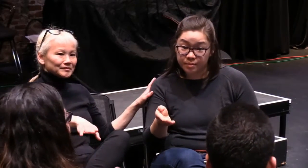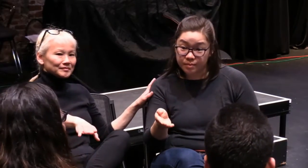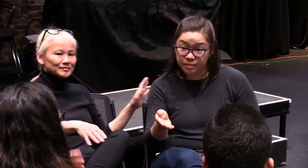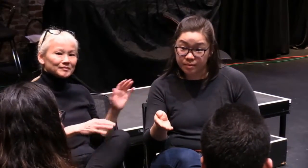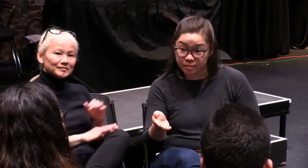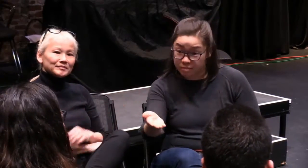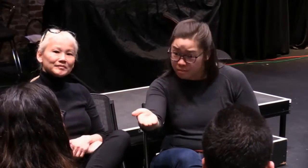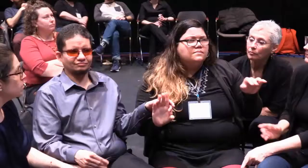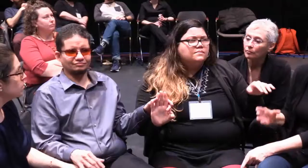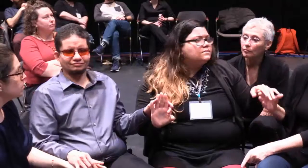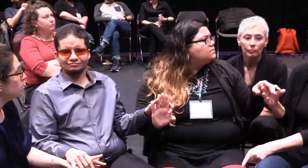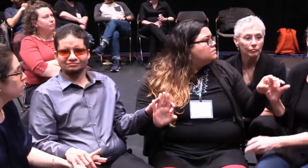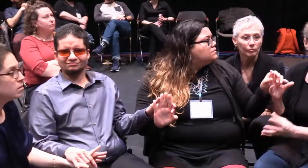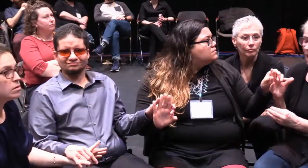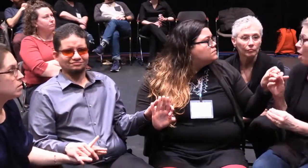you wanted to make a comment, Patty?